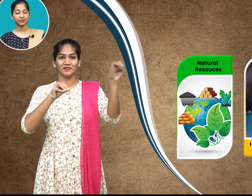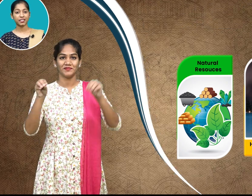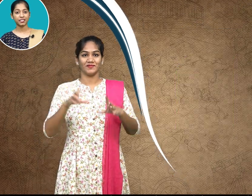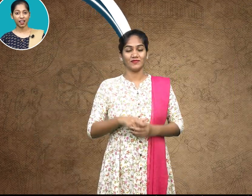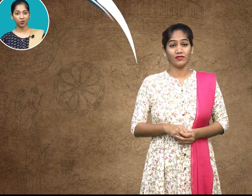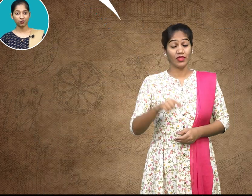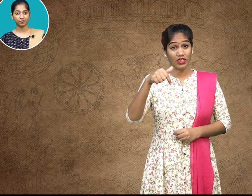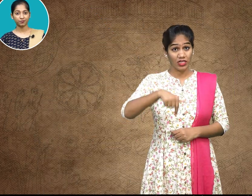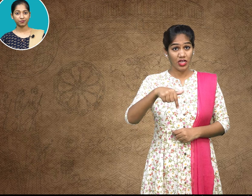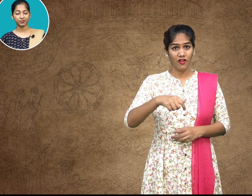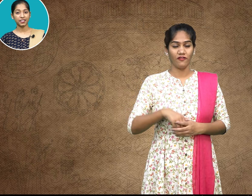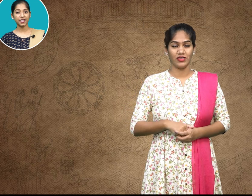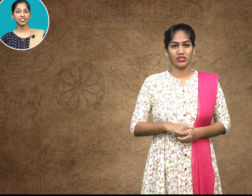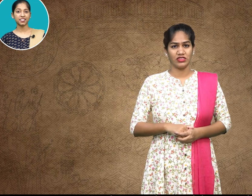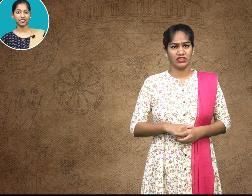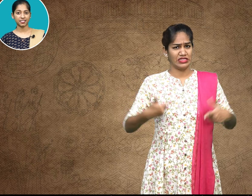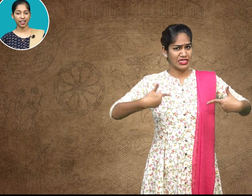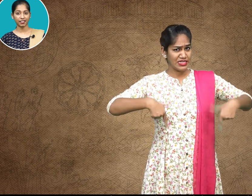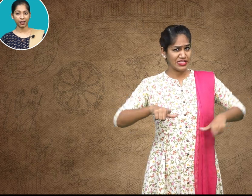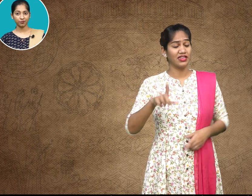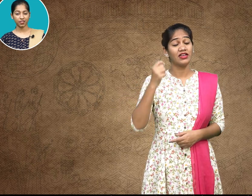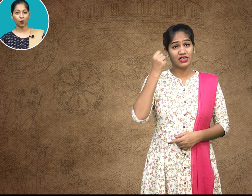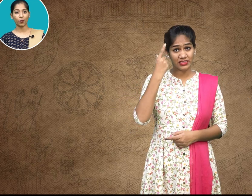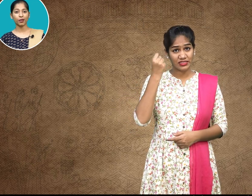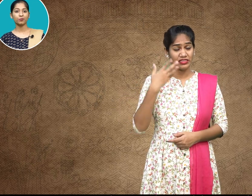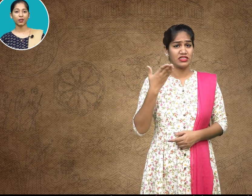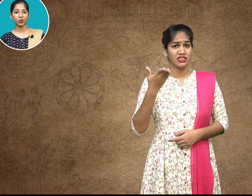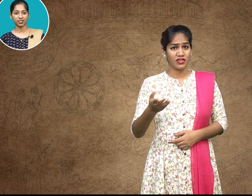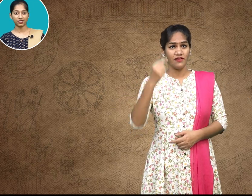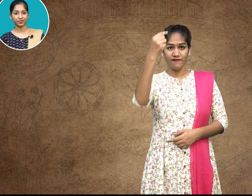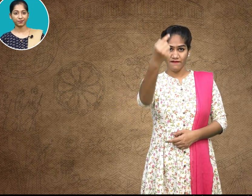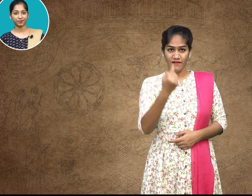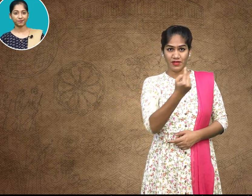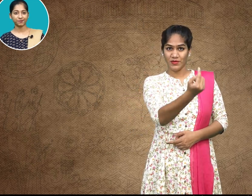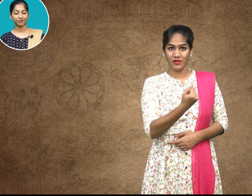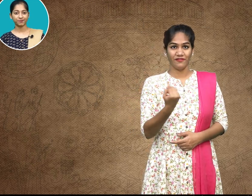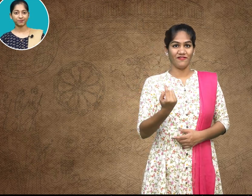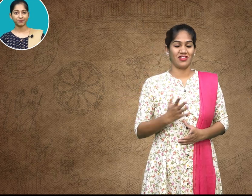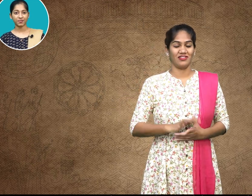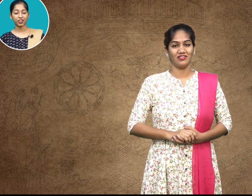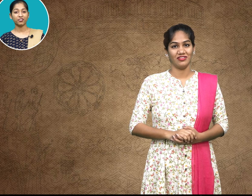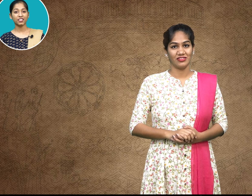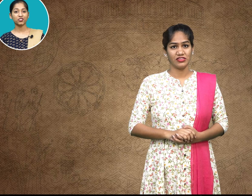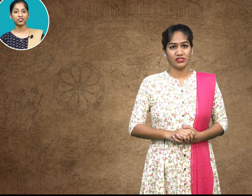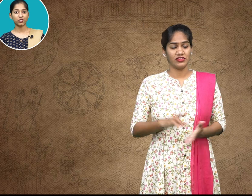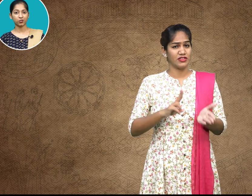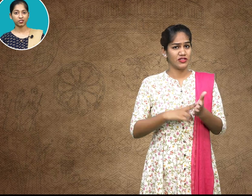now let us understand them one by one natural resources